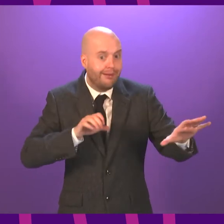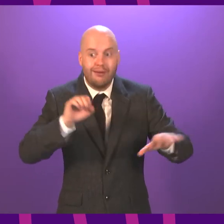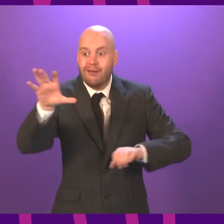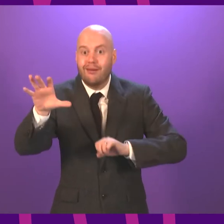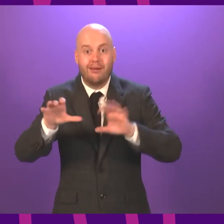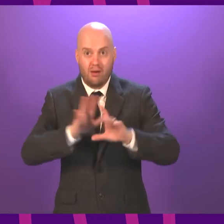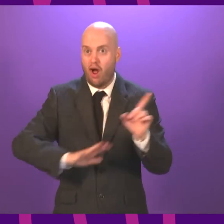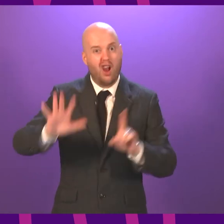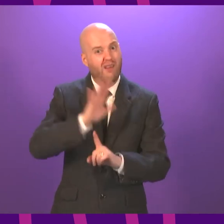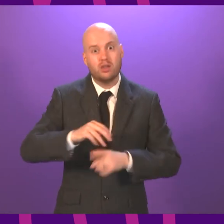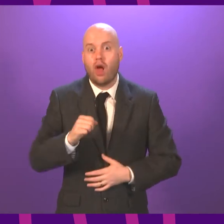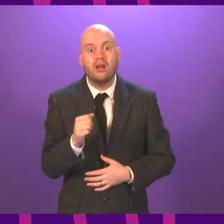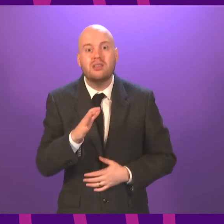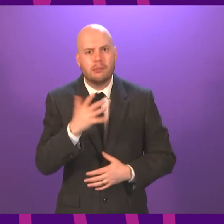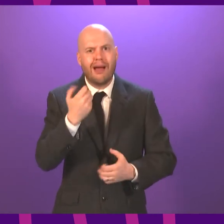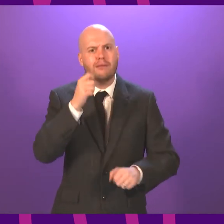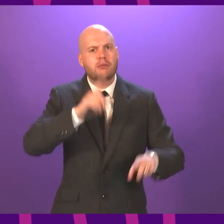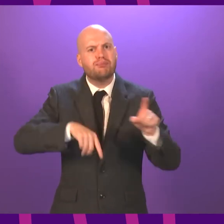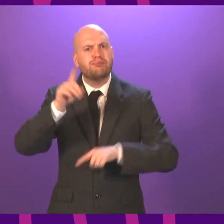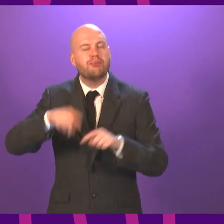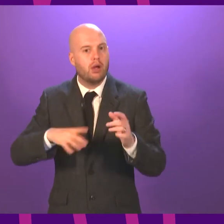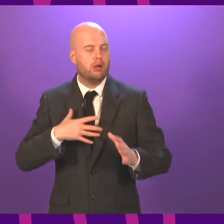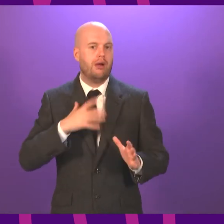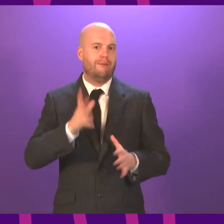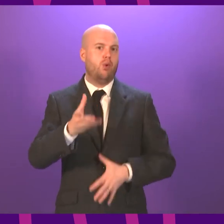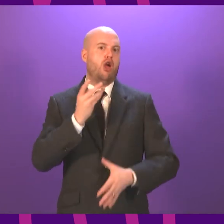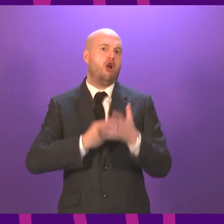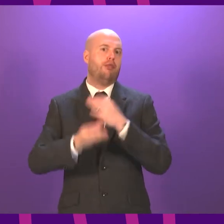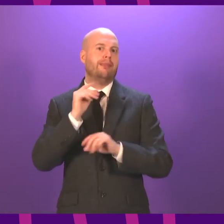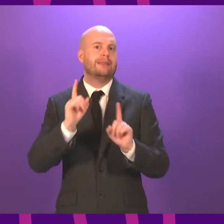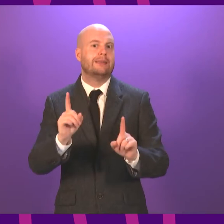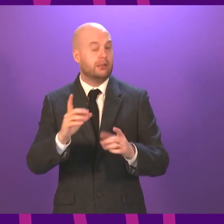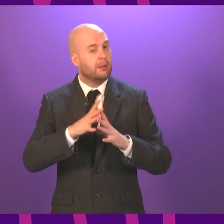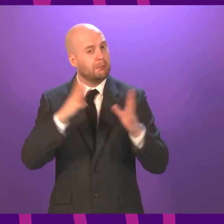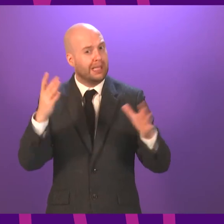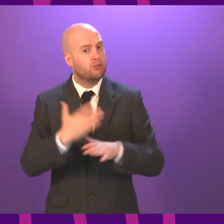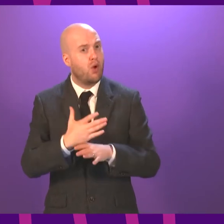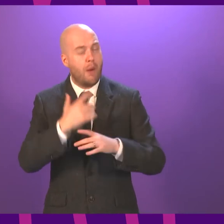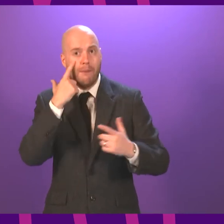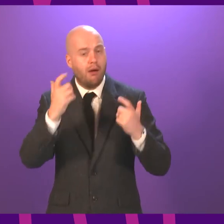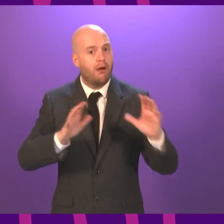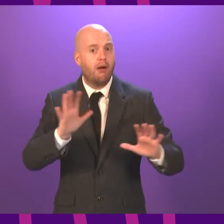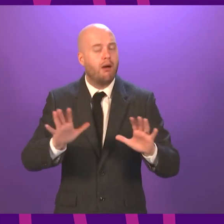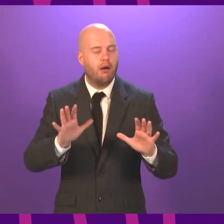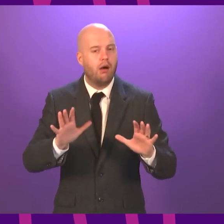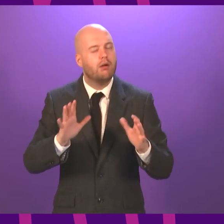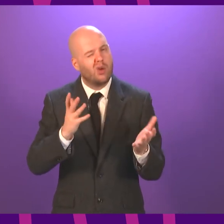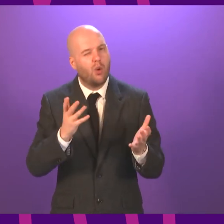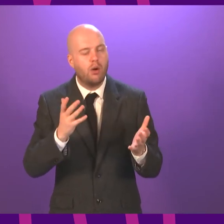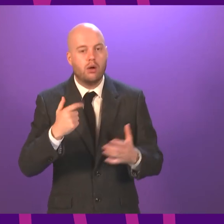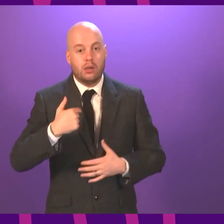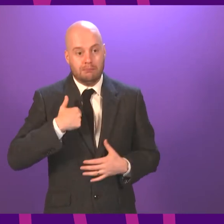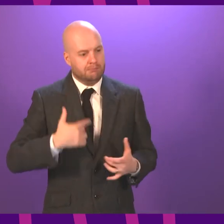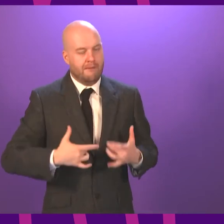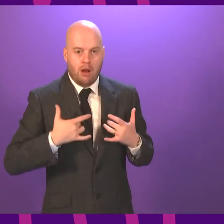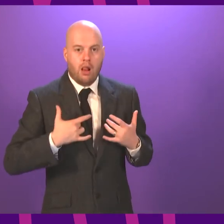mistakes in how we did things in the early part of that. So I have been candid about that. There will be, as I think is right and